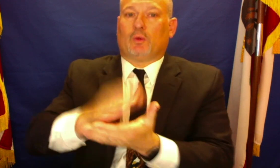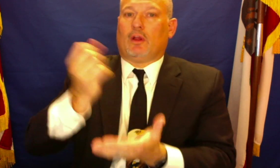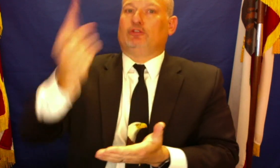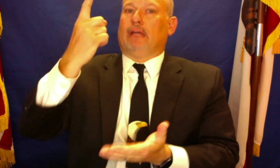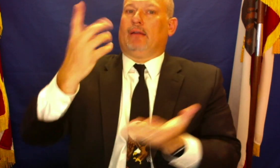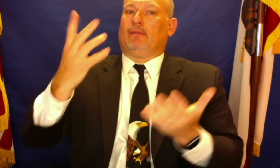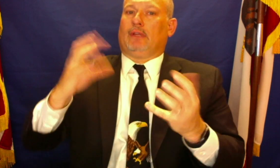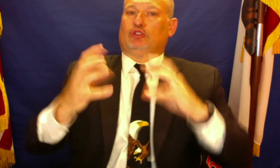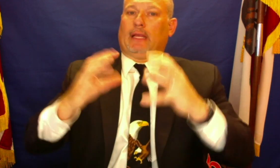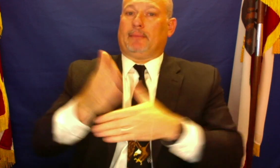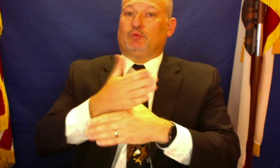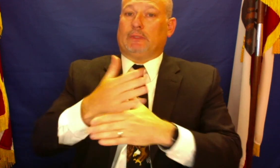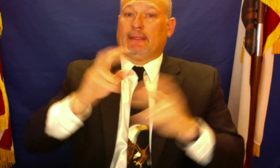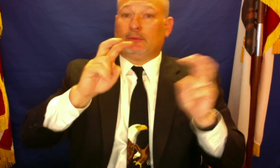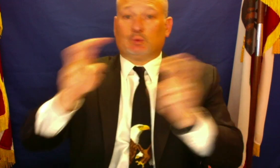schools understand the intersection of